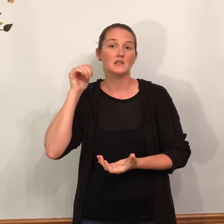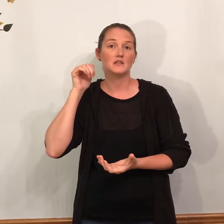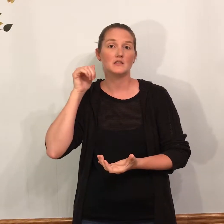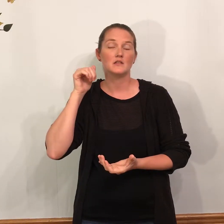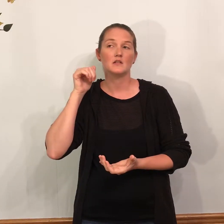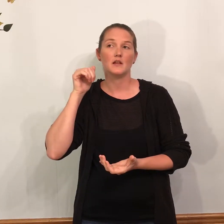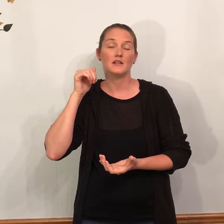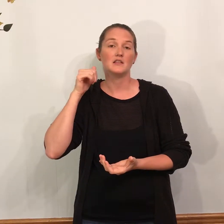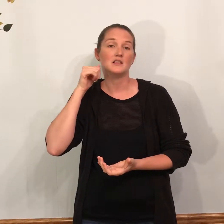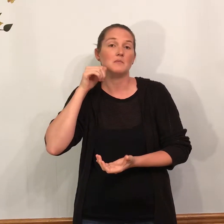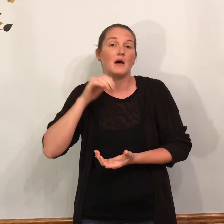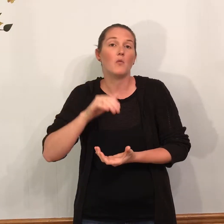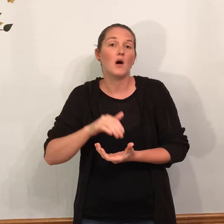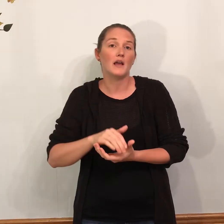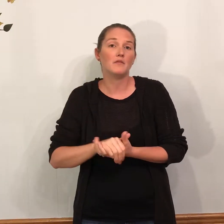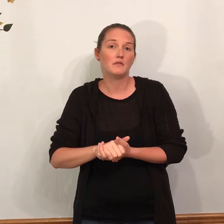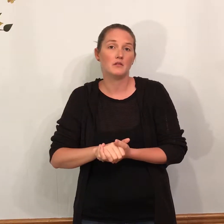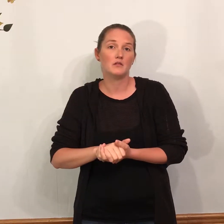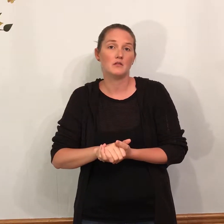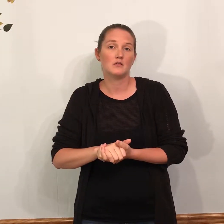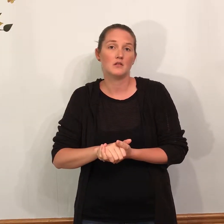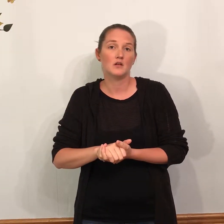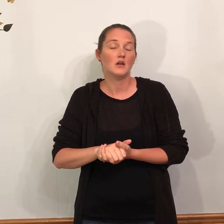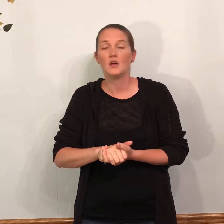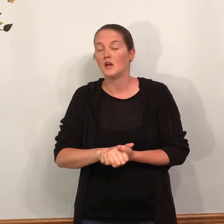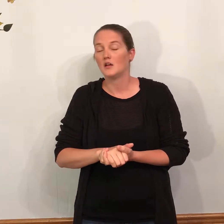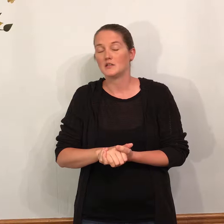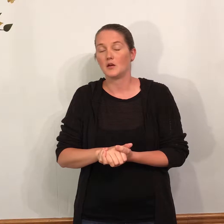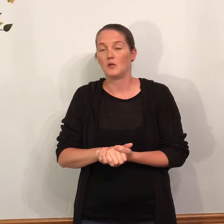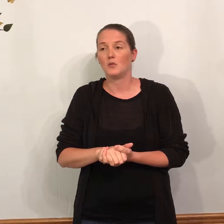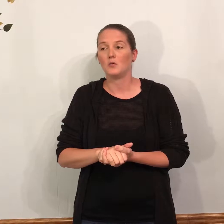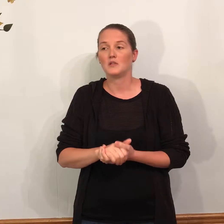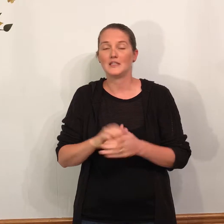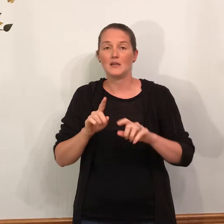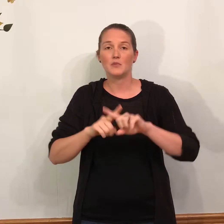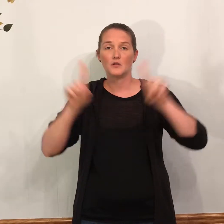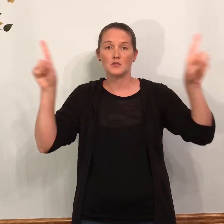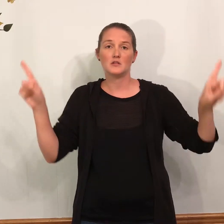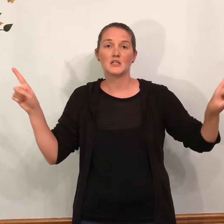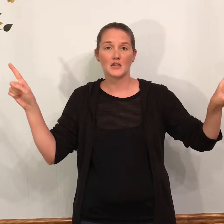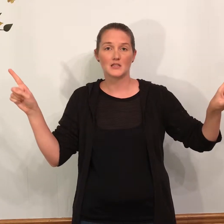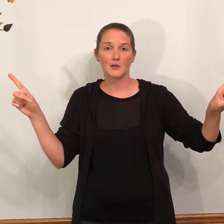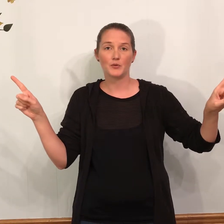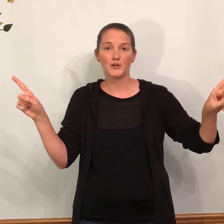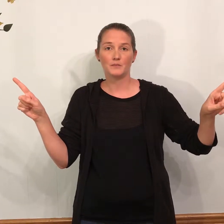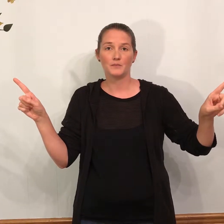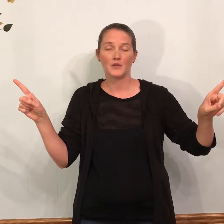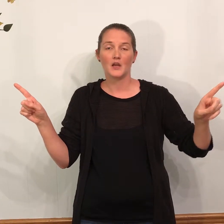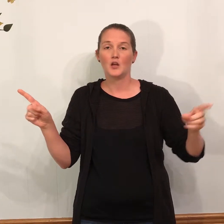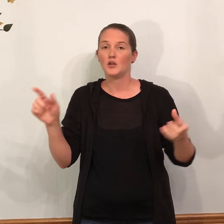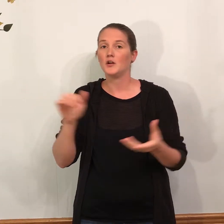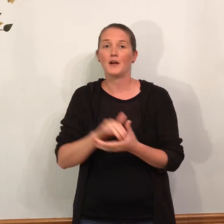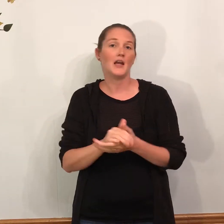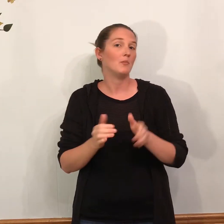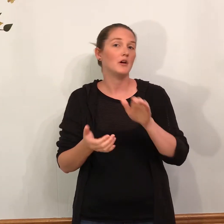like, this is my wife. So to keep those two signs separate, you don't hamburger